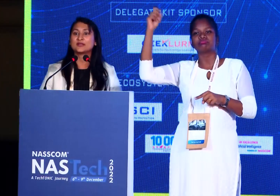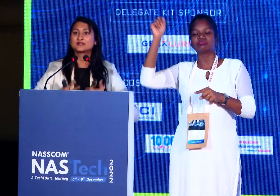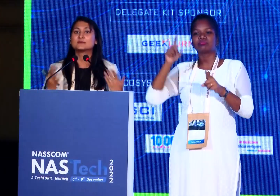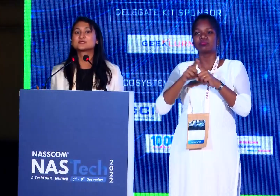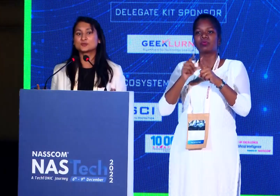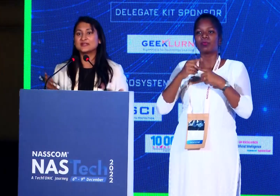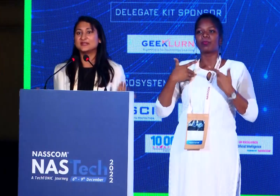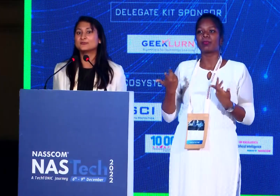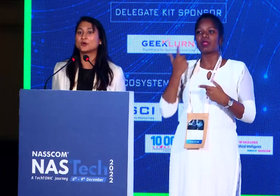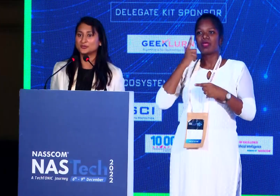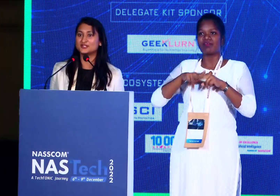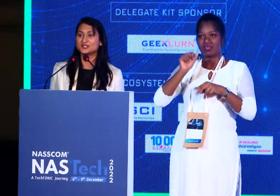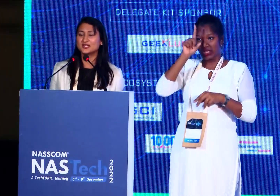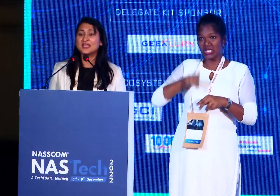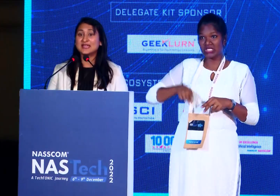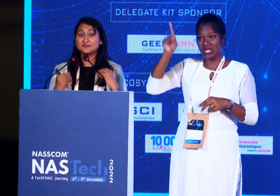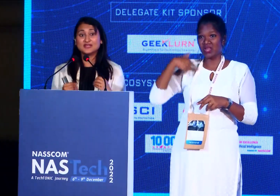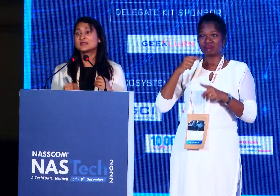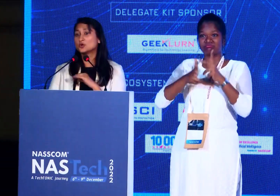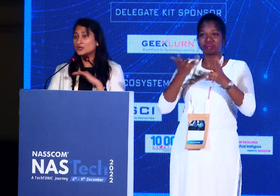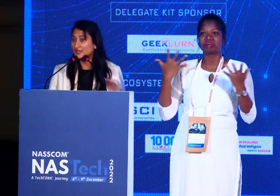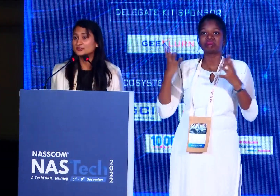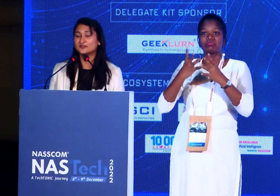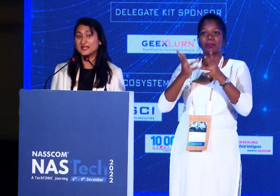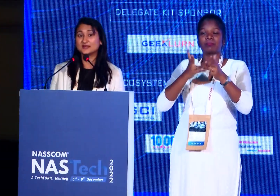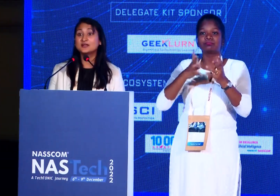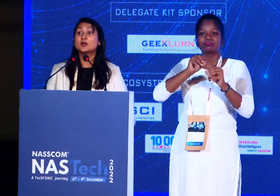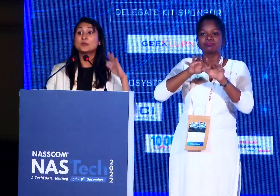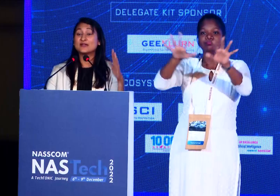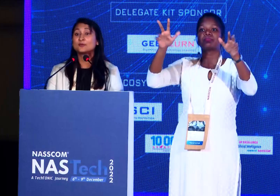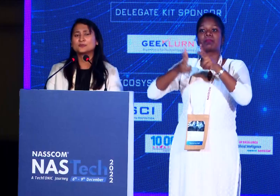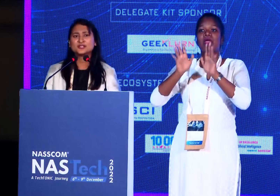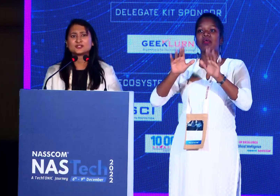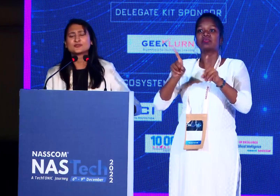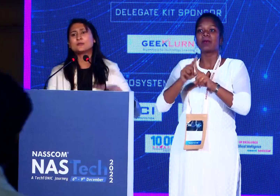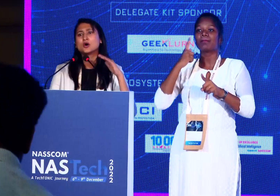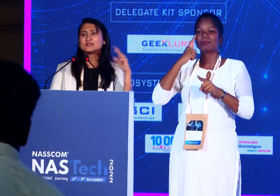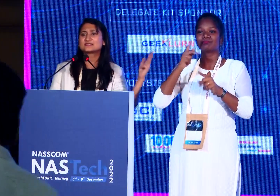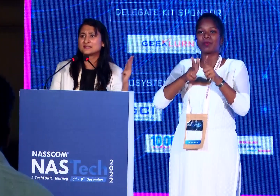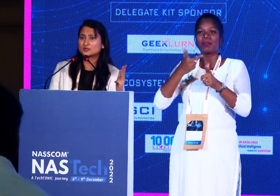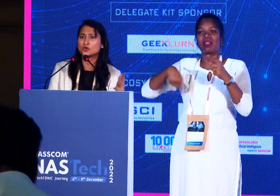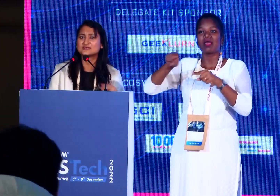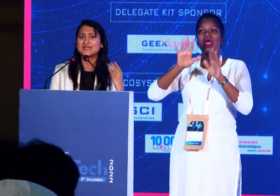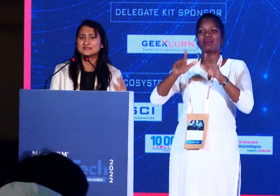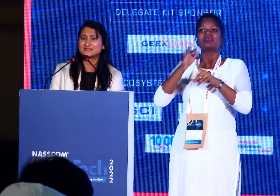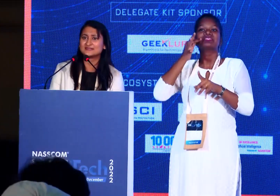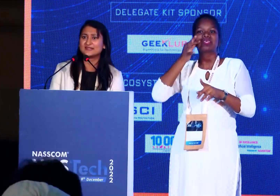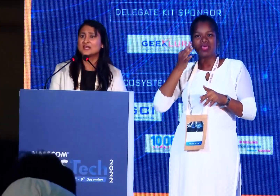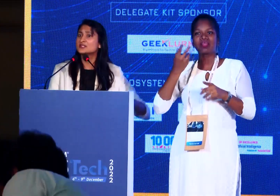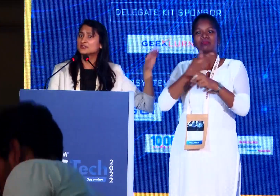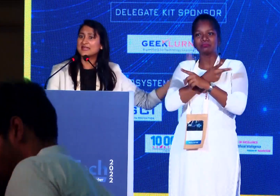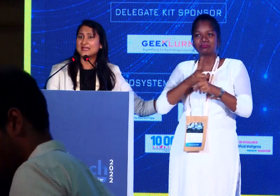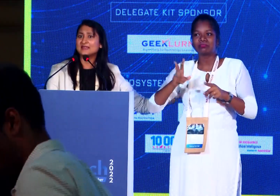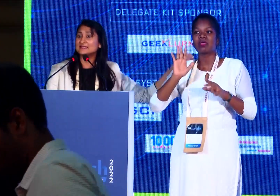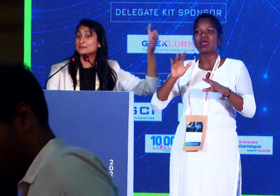can it do when it comes to an Indian population. And we are in no dearth of data. We have population from all skin tones, ethnicity.